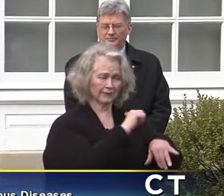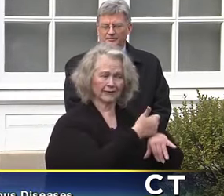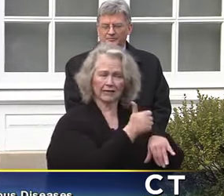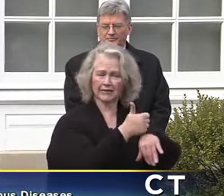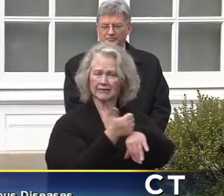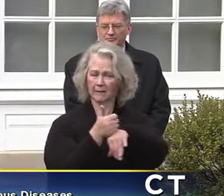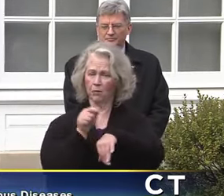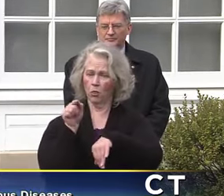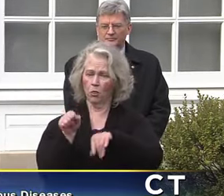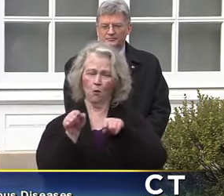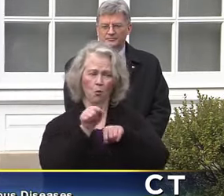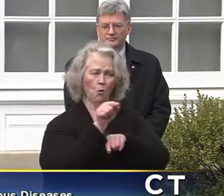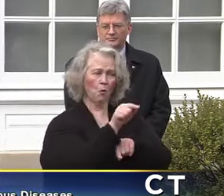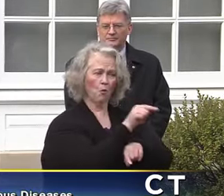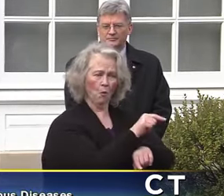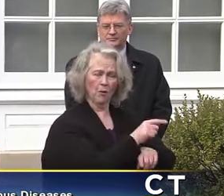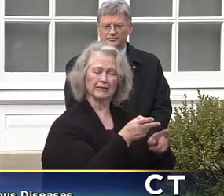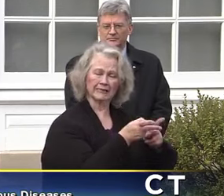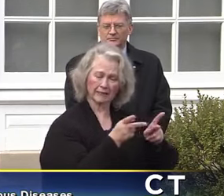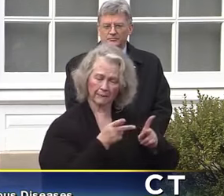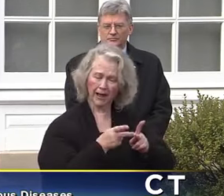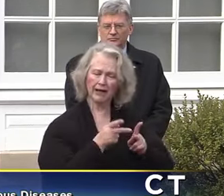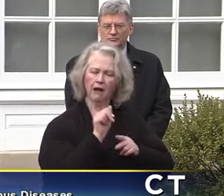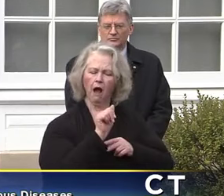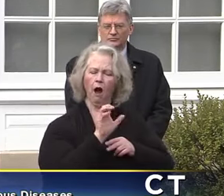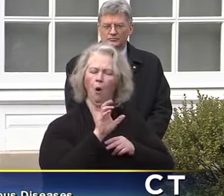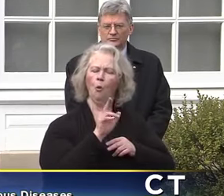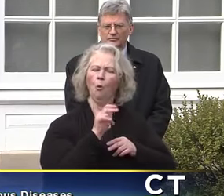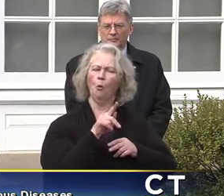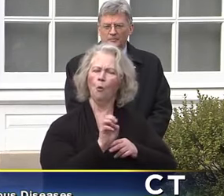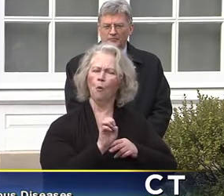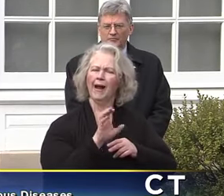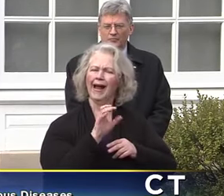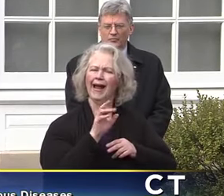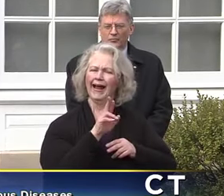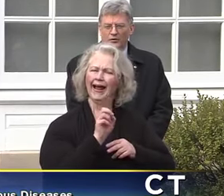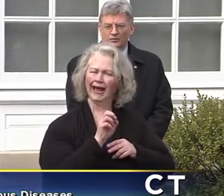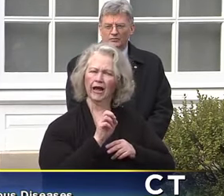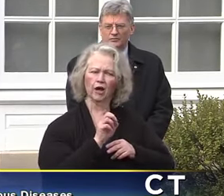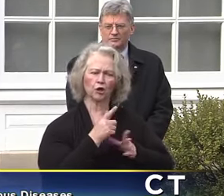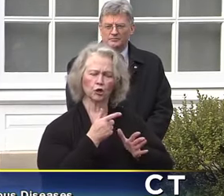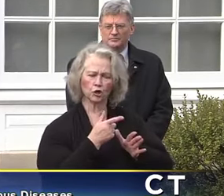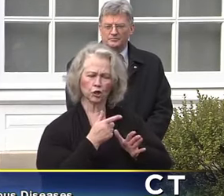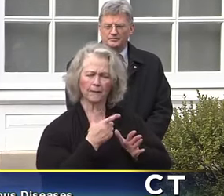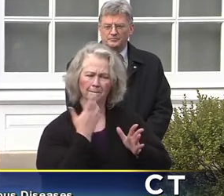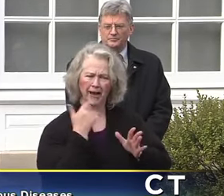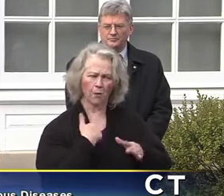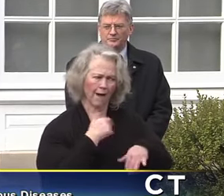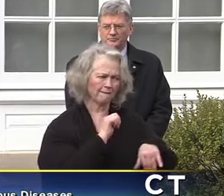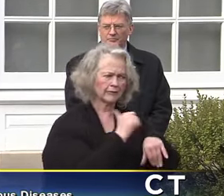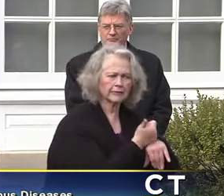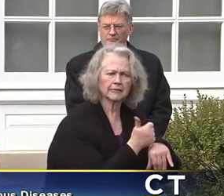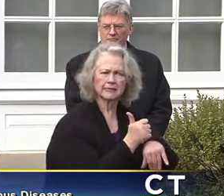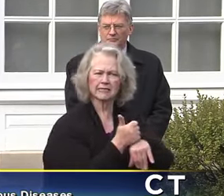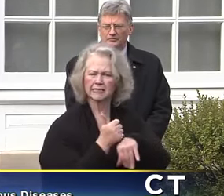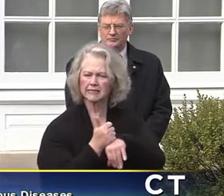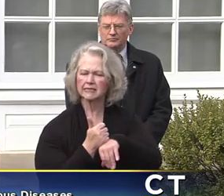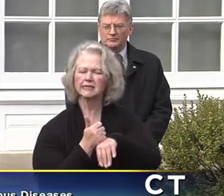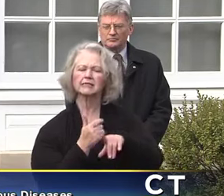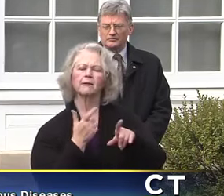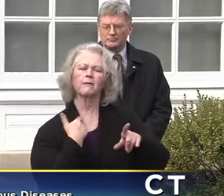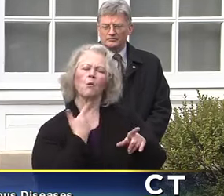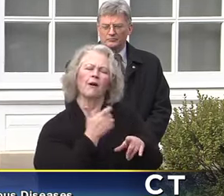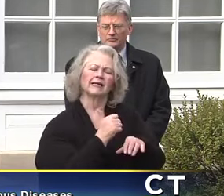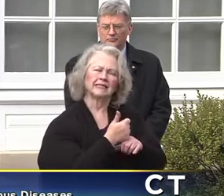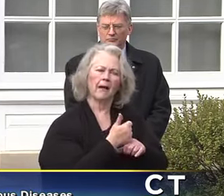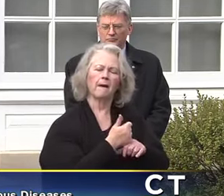we've picked acute care hospitals to do this because it was necessary to set these alternate spaces or